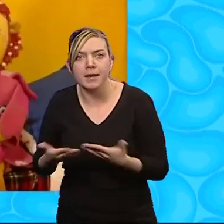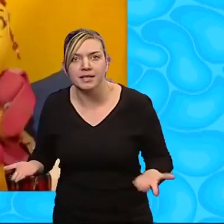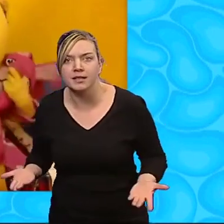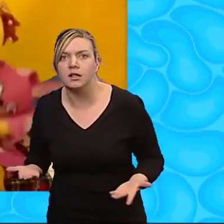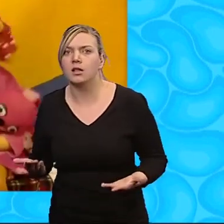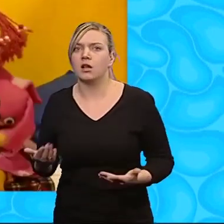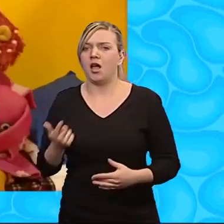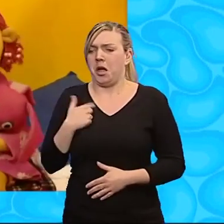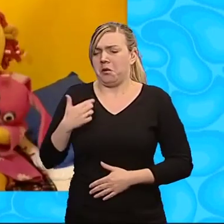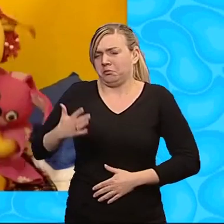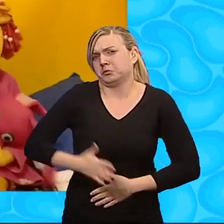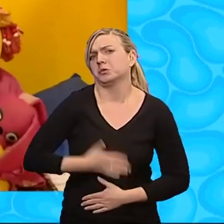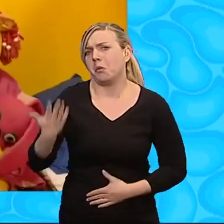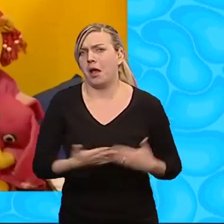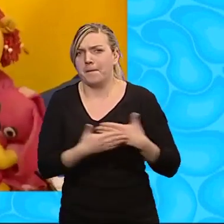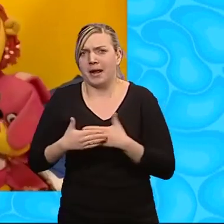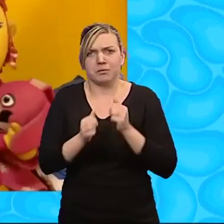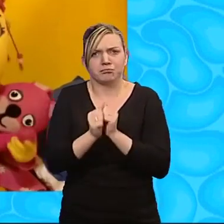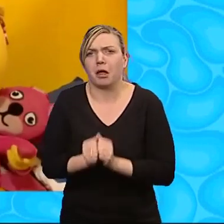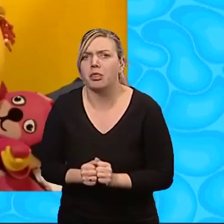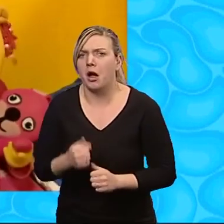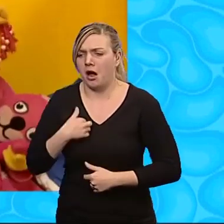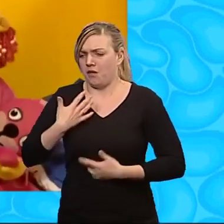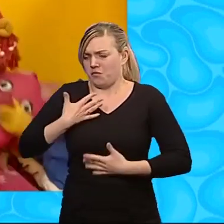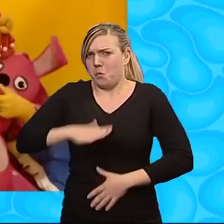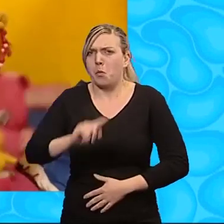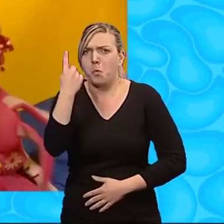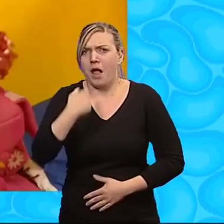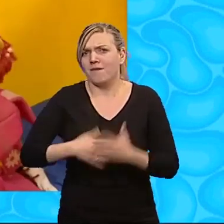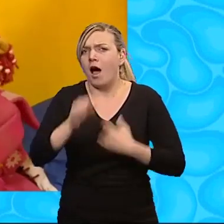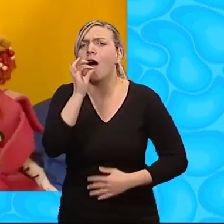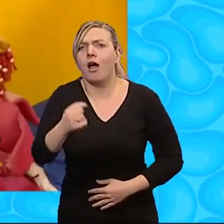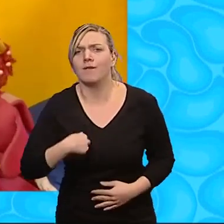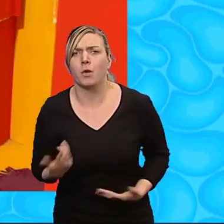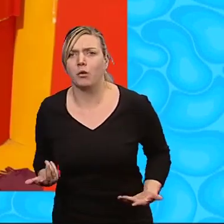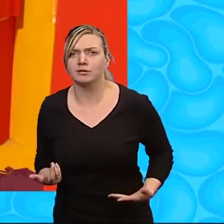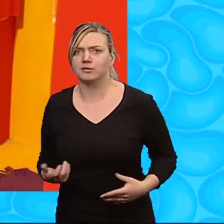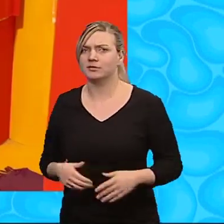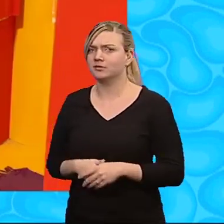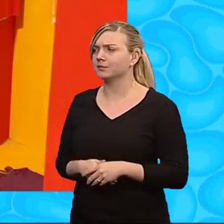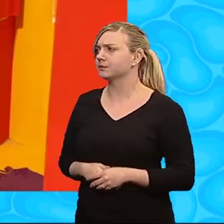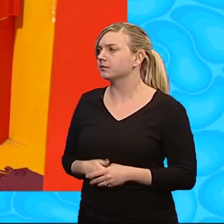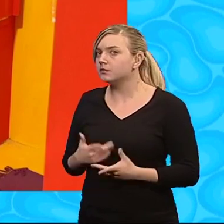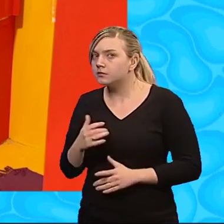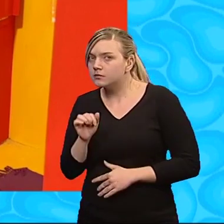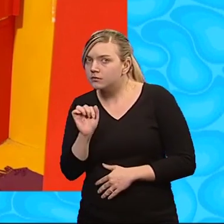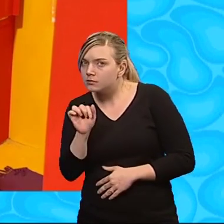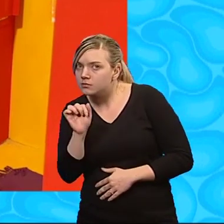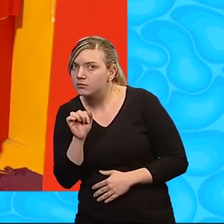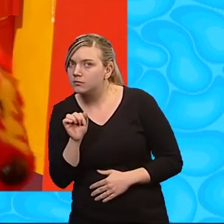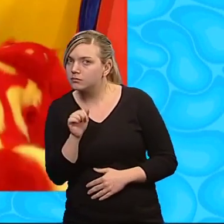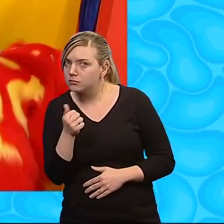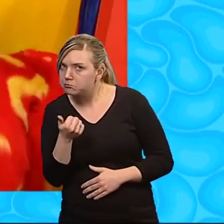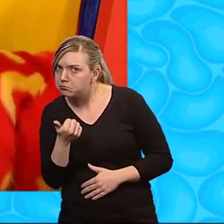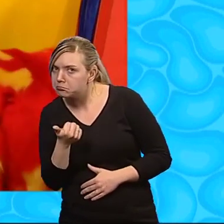I hate baby brothers. I never asked for one in the first place. Ahem. Knock knock. Hi